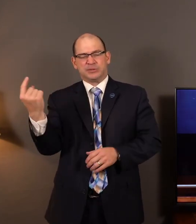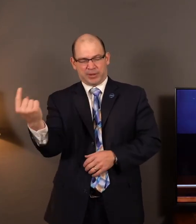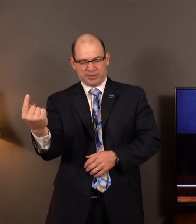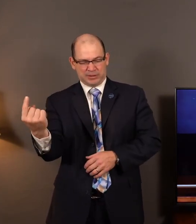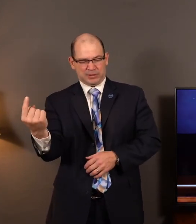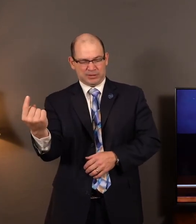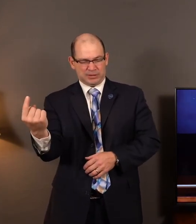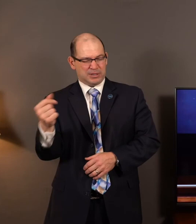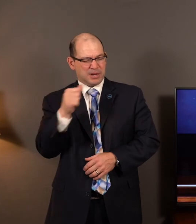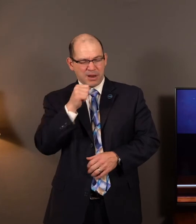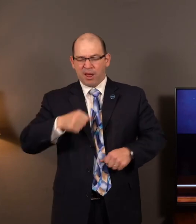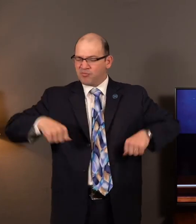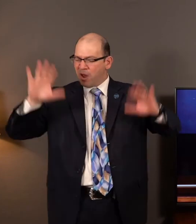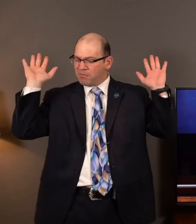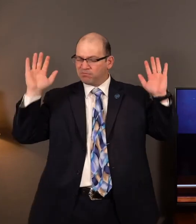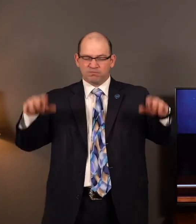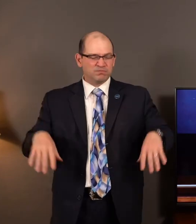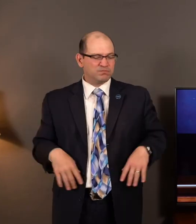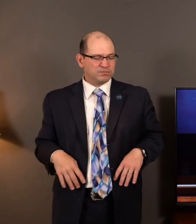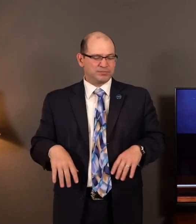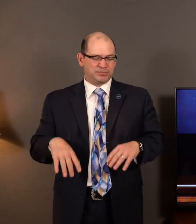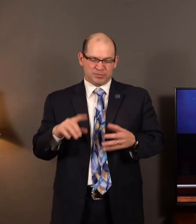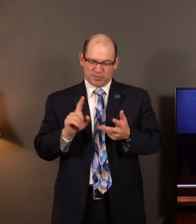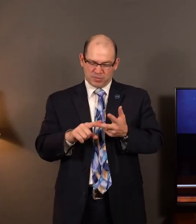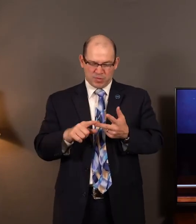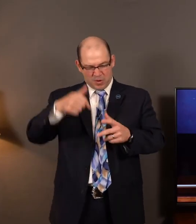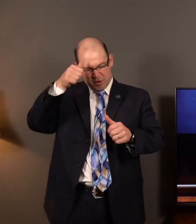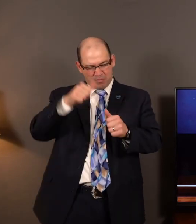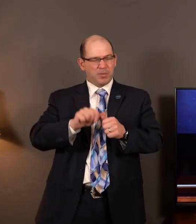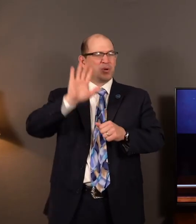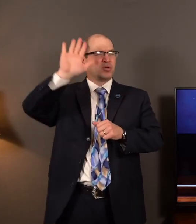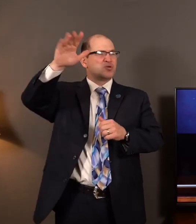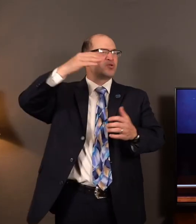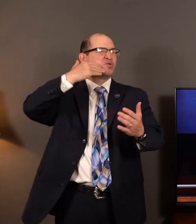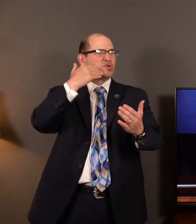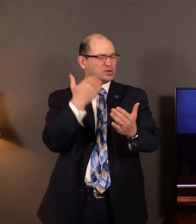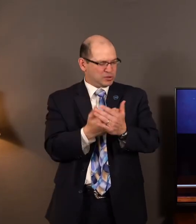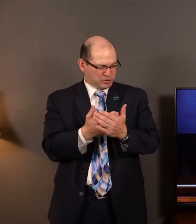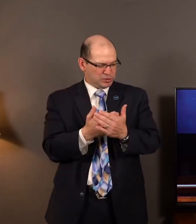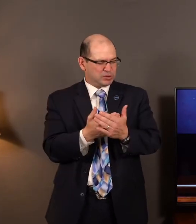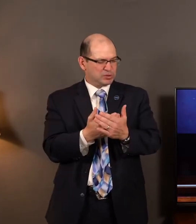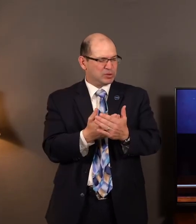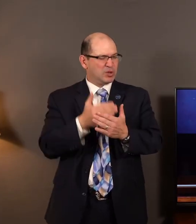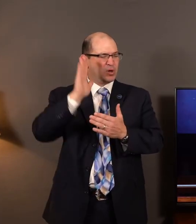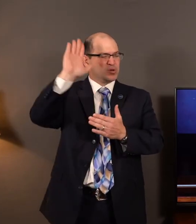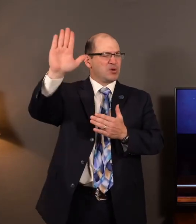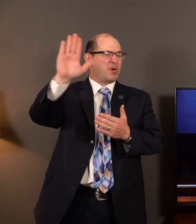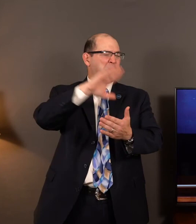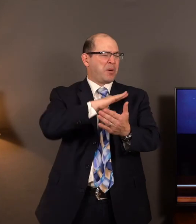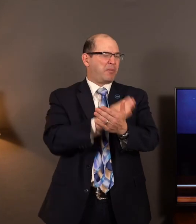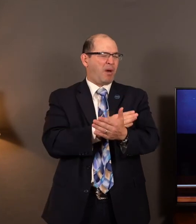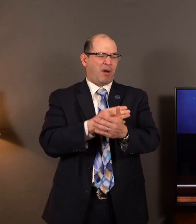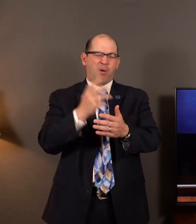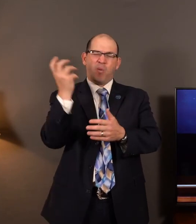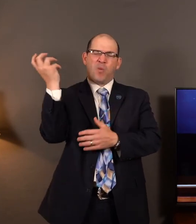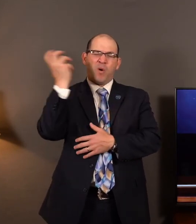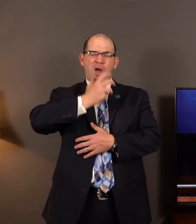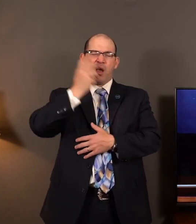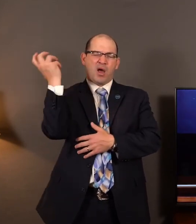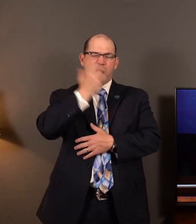And may we be reminded of the goodness, greatness, and amazing work of our God. Lord, help us